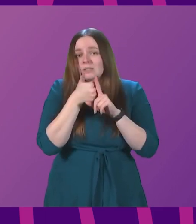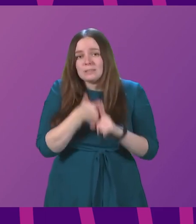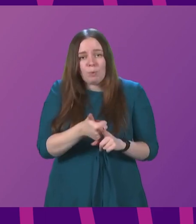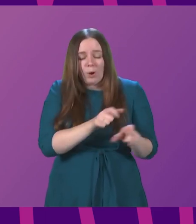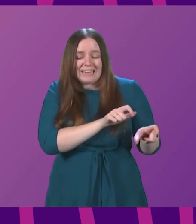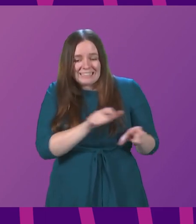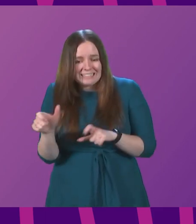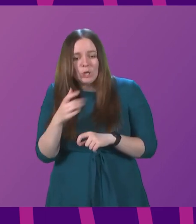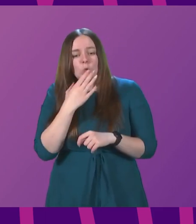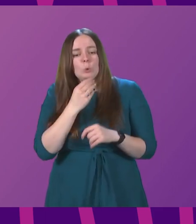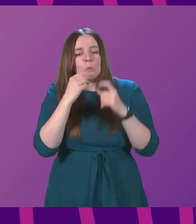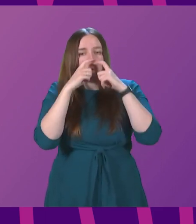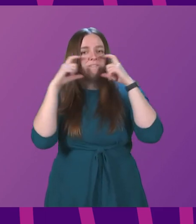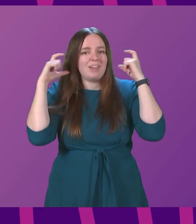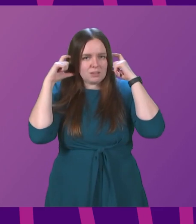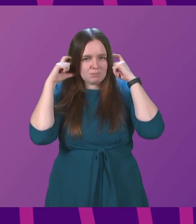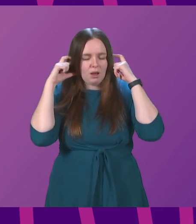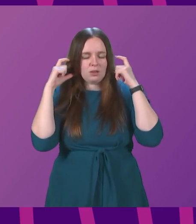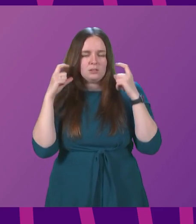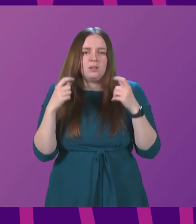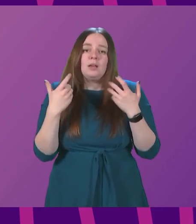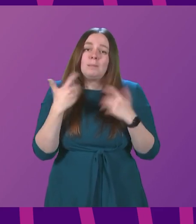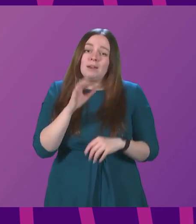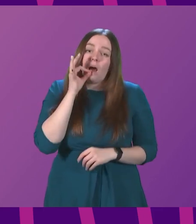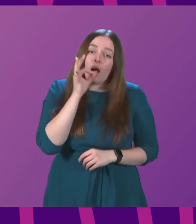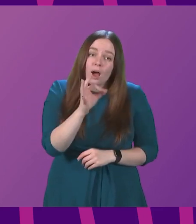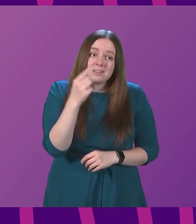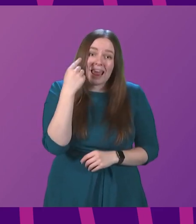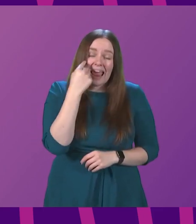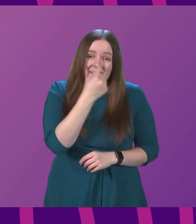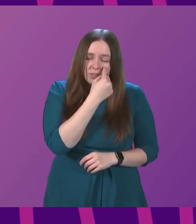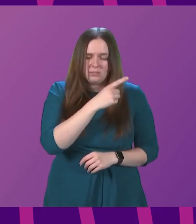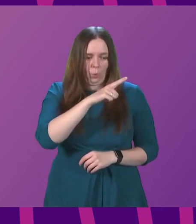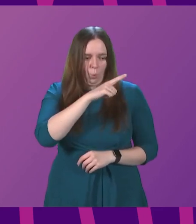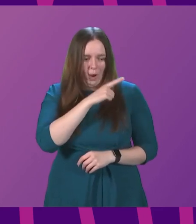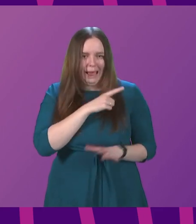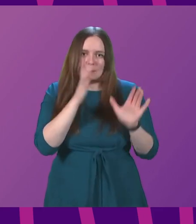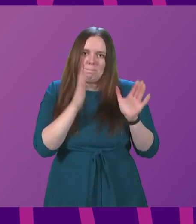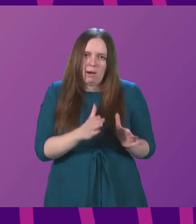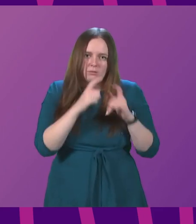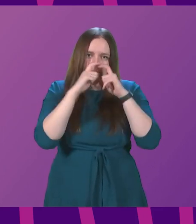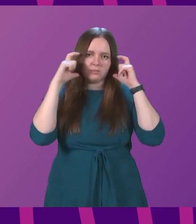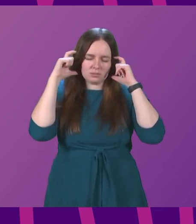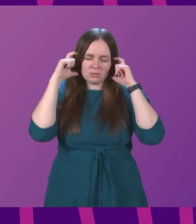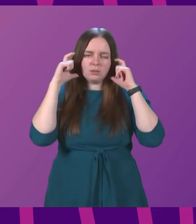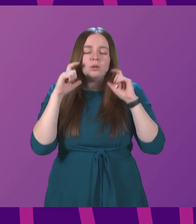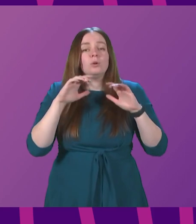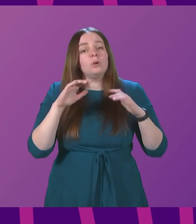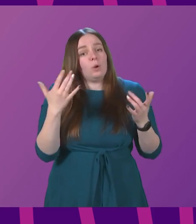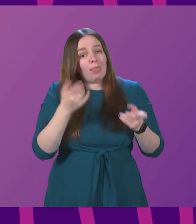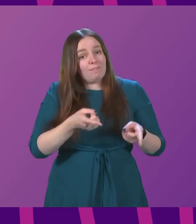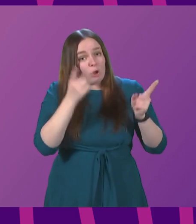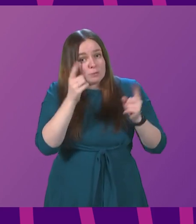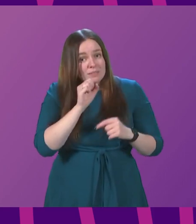continued use of face masks. We have asked for evidence on why they need to be used. So, will the First